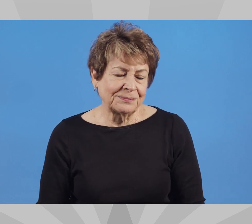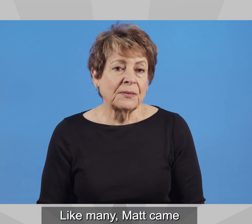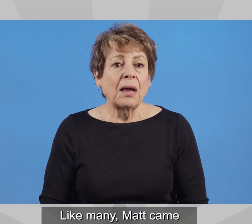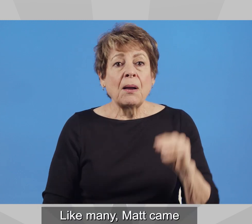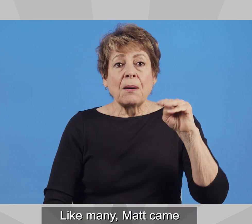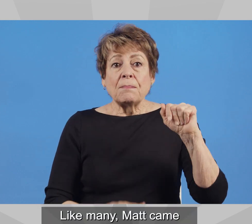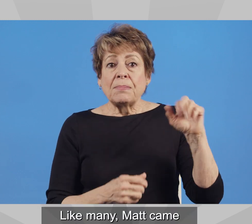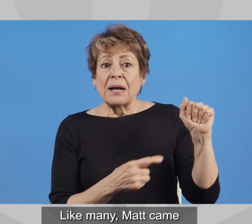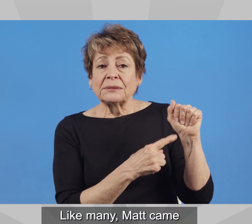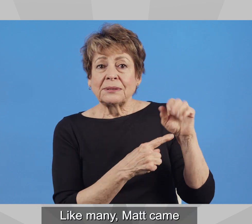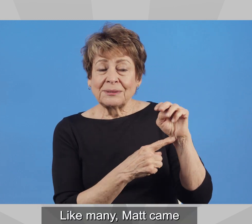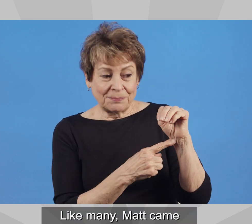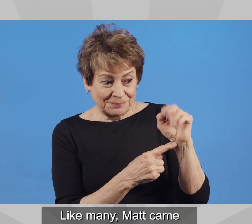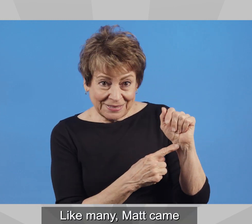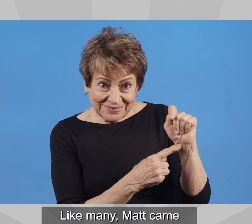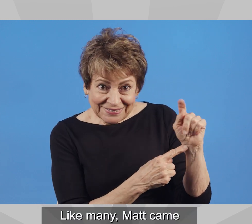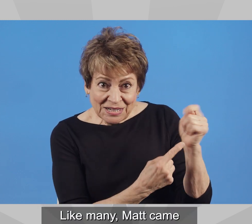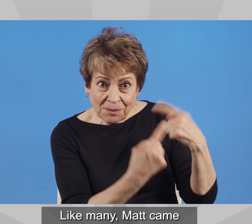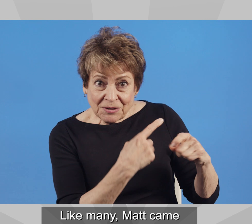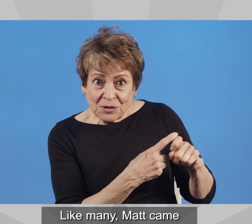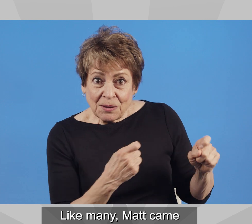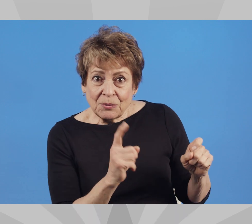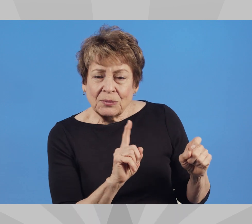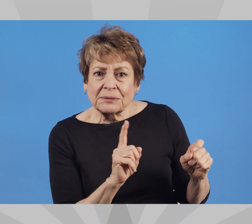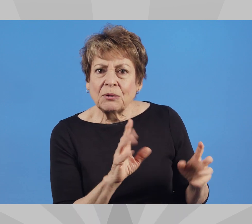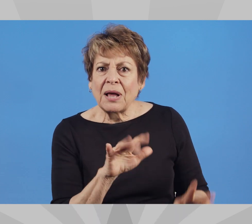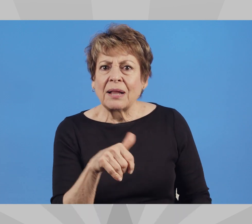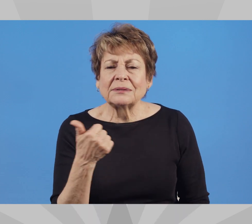Like many, Matt came here from somewhere else.